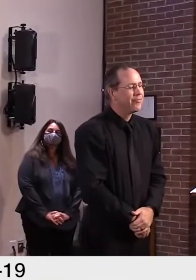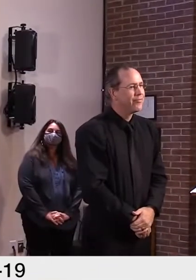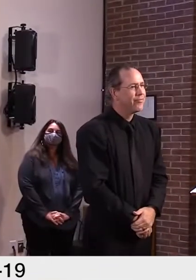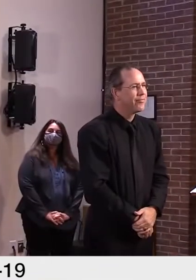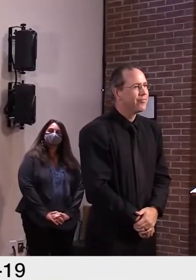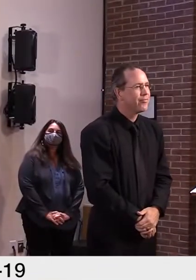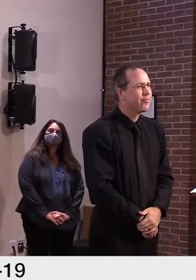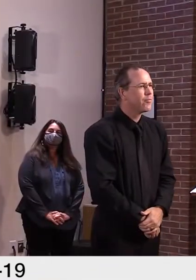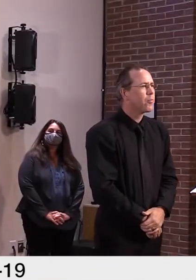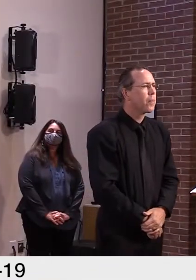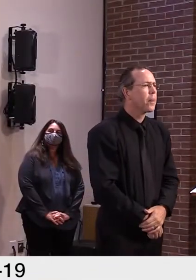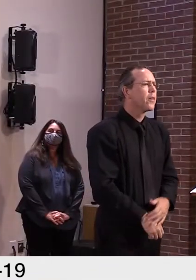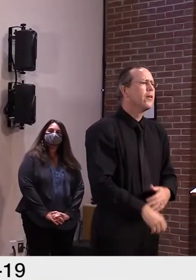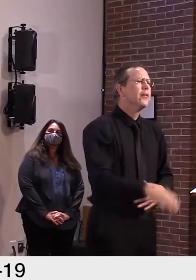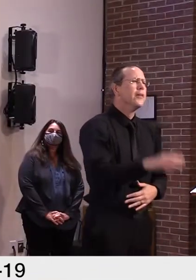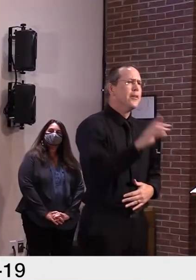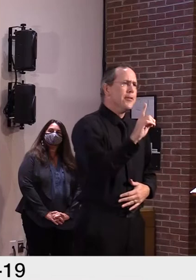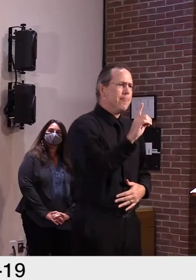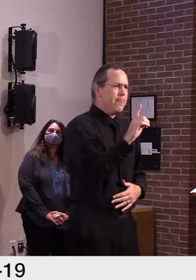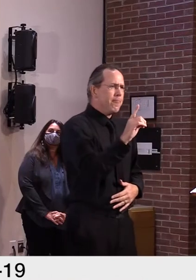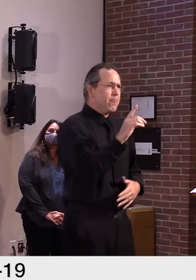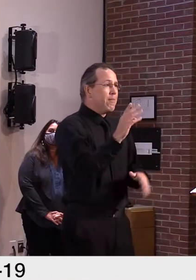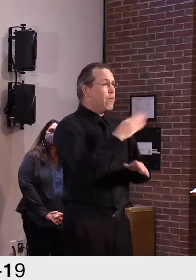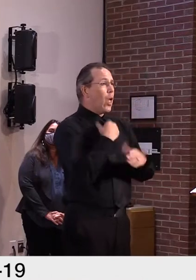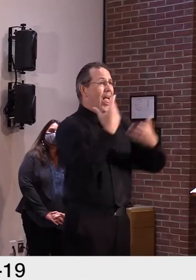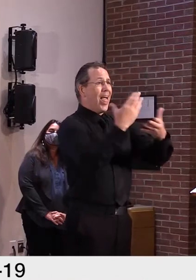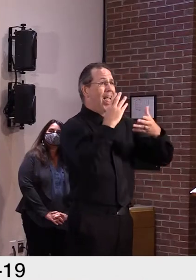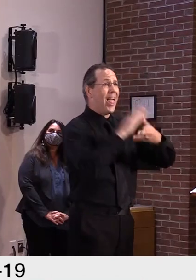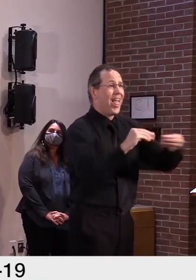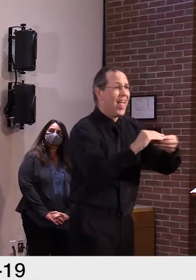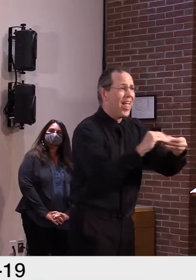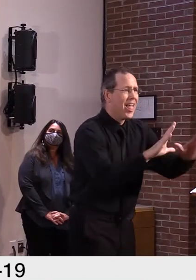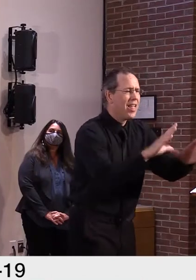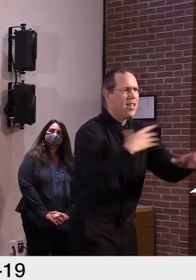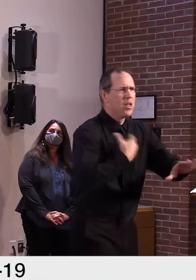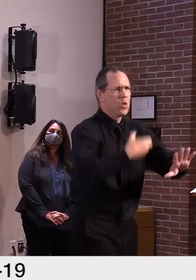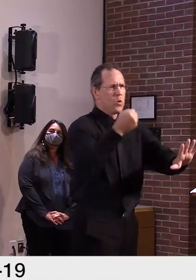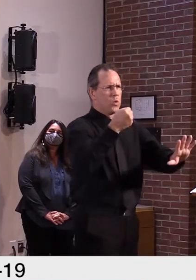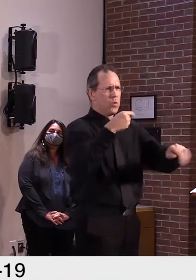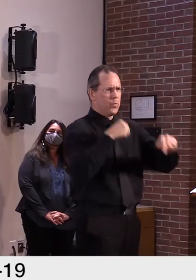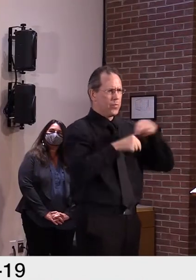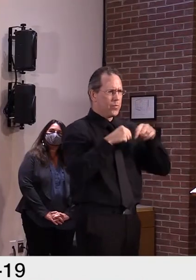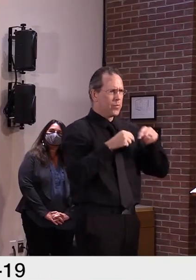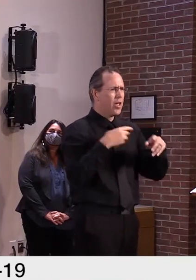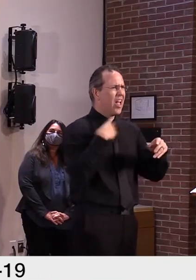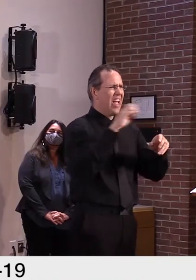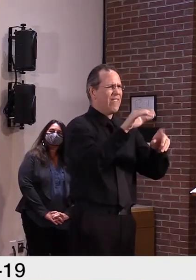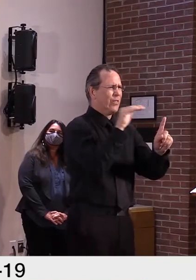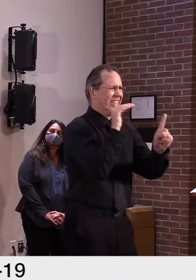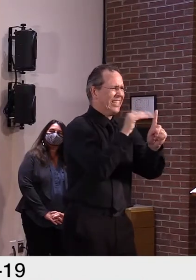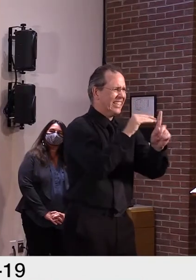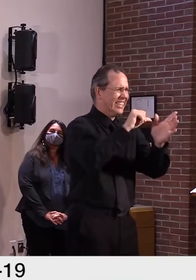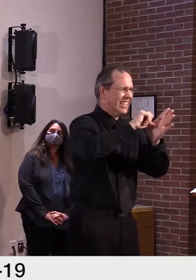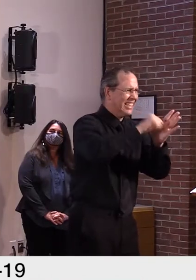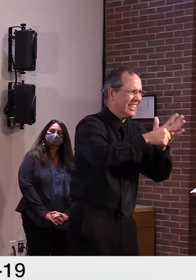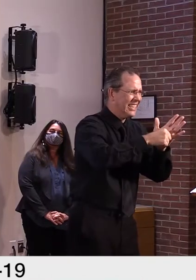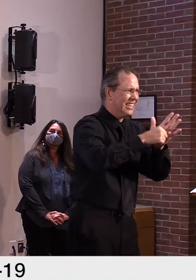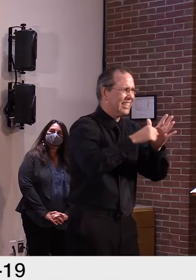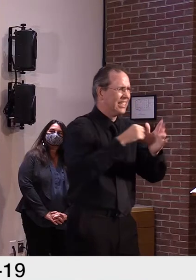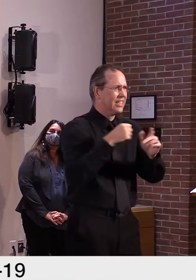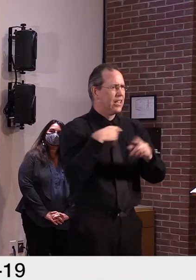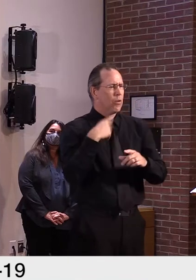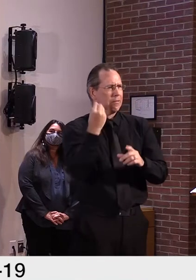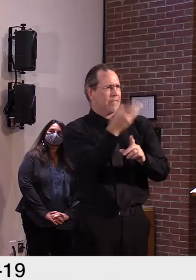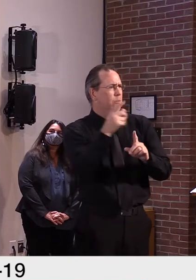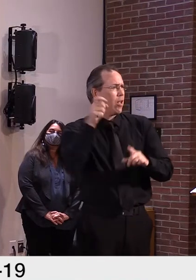Before I get to my comments, I feel compelled to reinforce the Governor's comments regarding Dr.